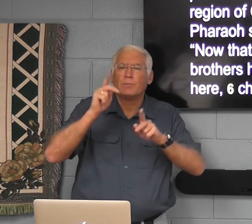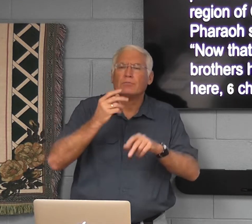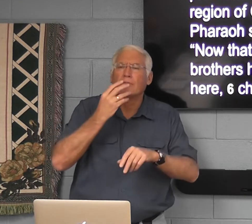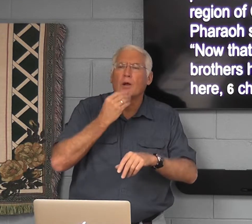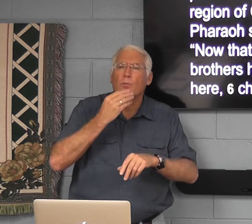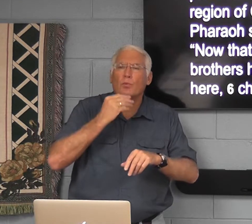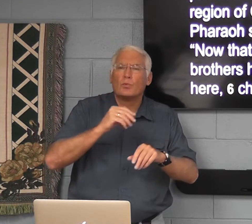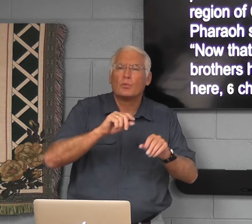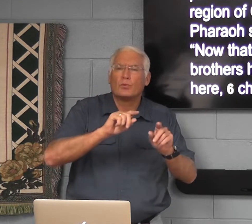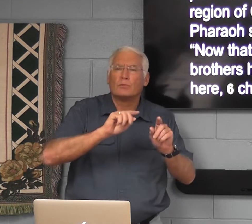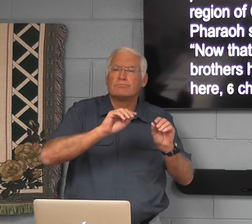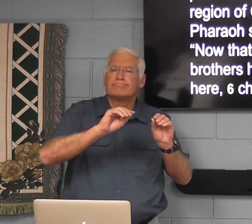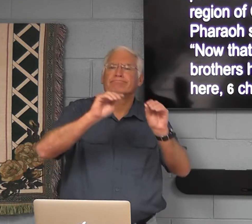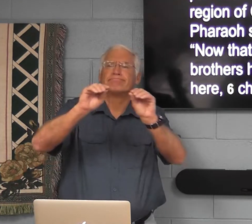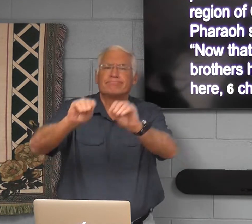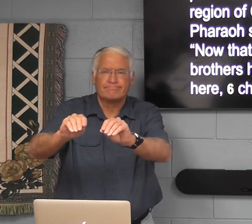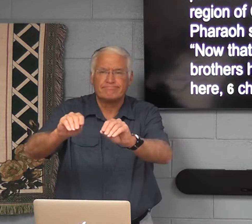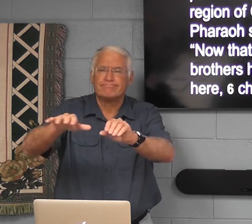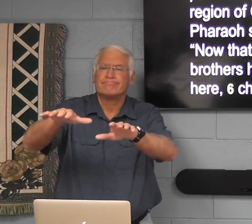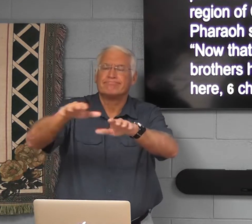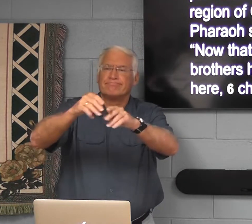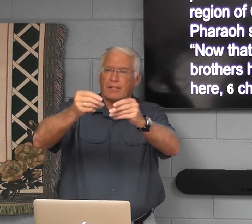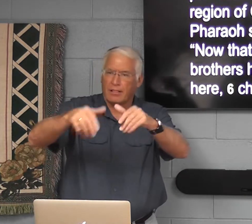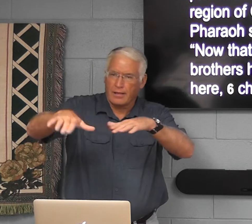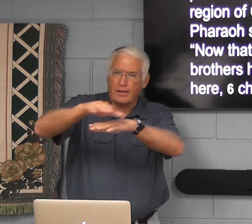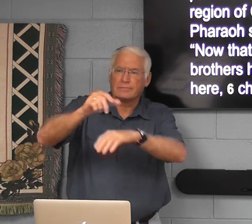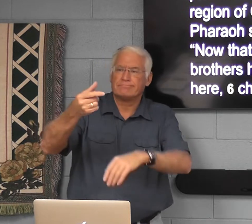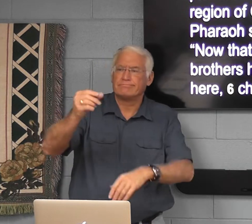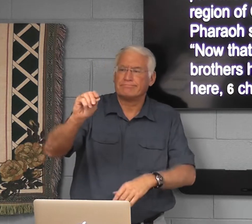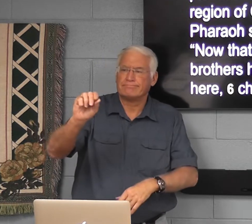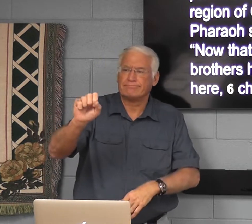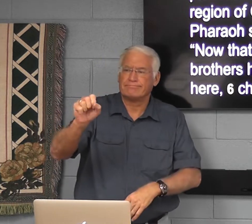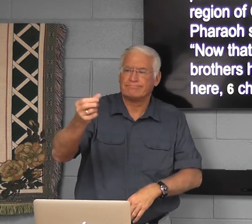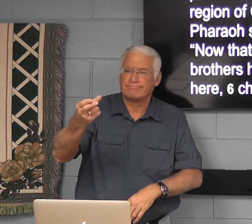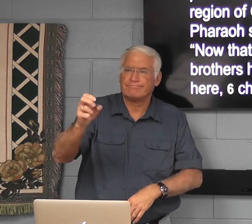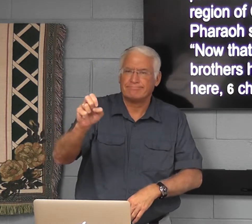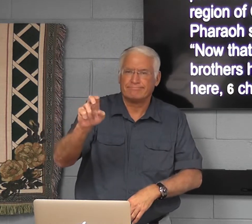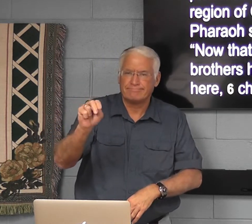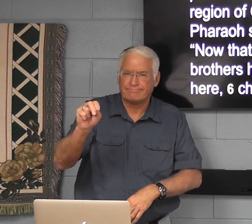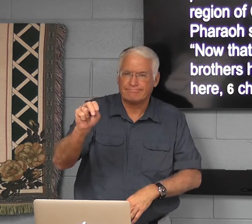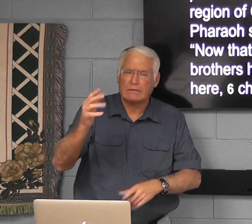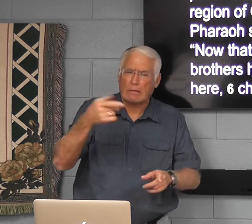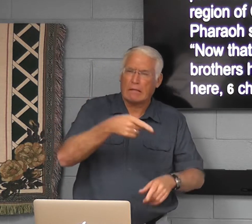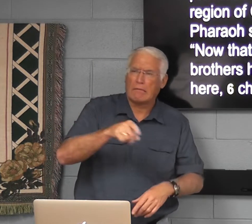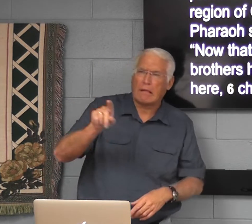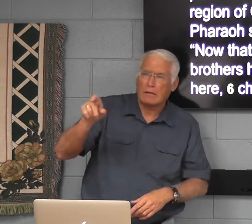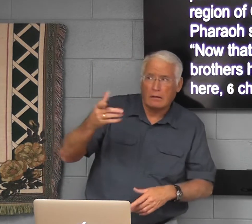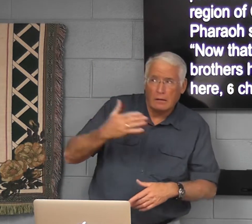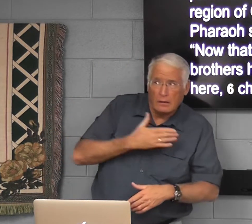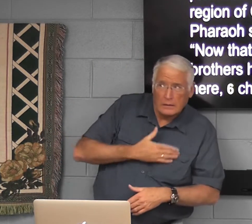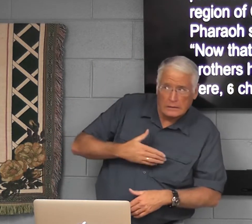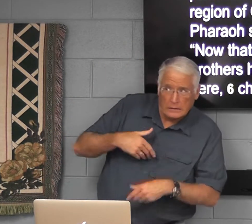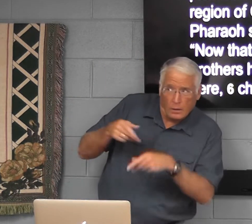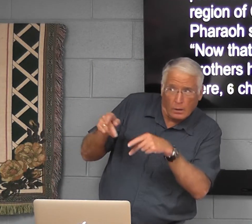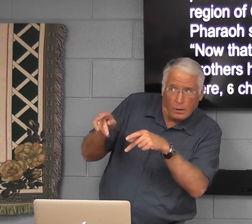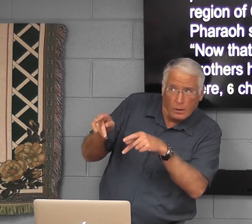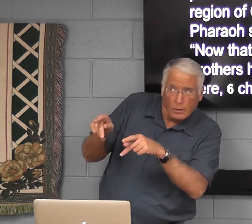And the Jewish people, or the Hebrew people, had moved to the land of Goshen. Why are they asking